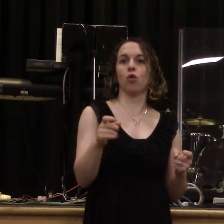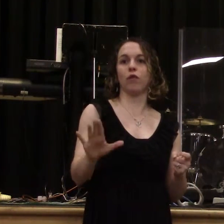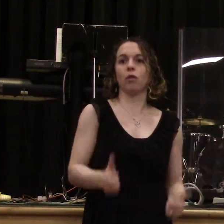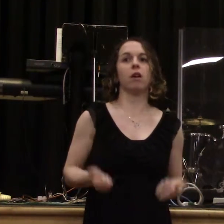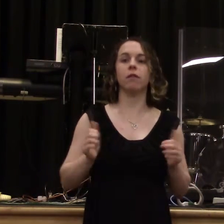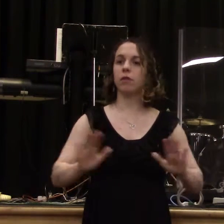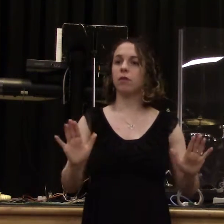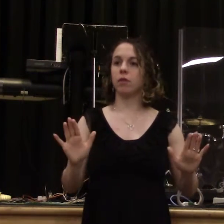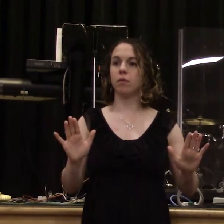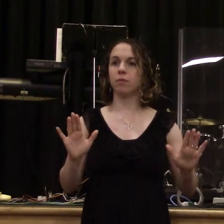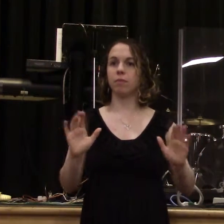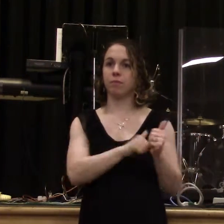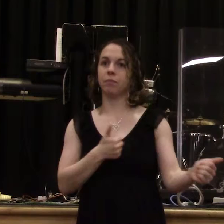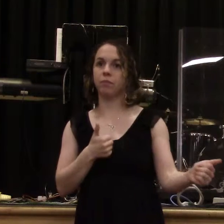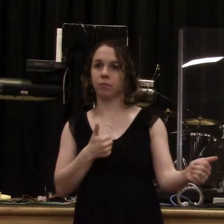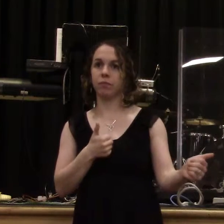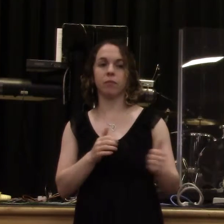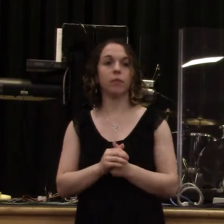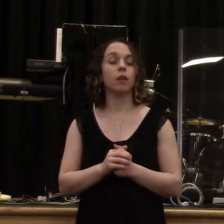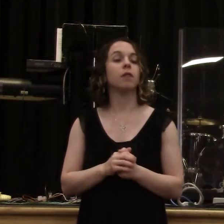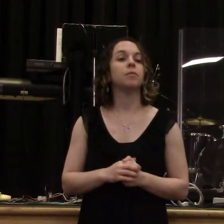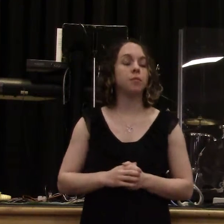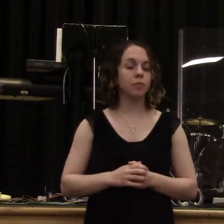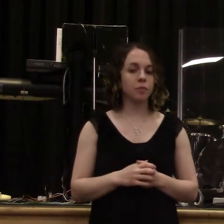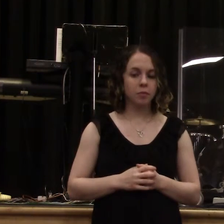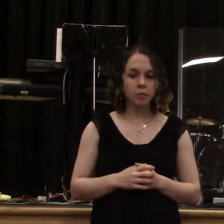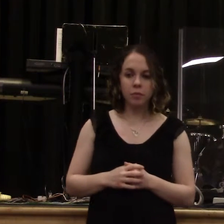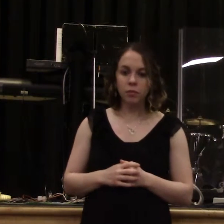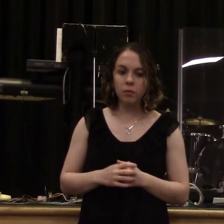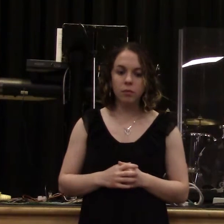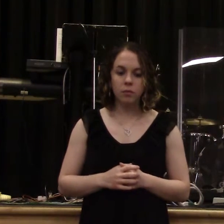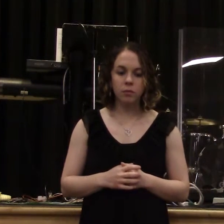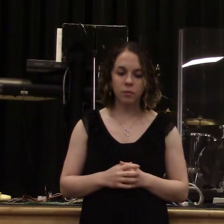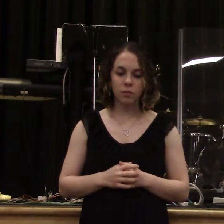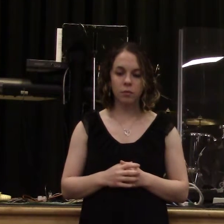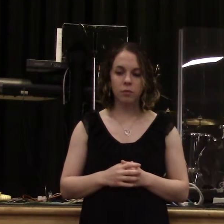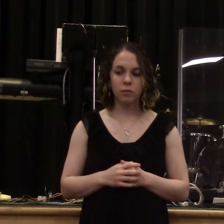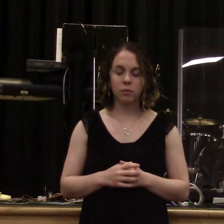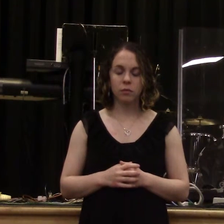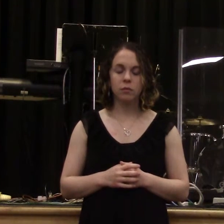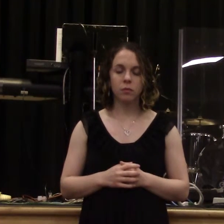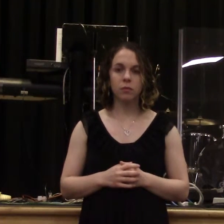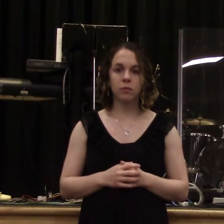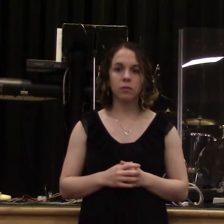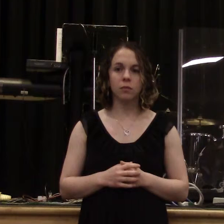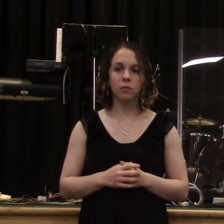In the back of your Bible, before the book of Revelations, it's an e-little, witty, teeny, teeny book. It's only one chapter. the book of Jude.